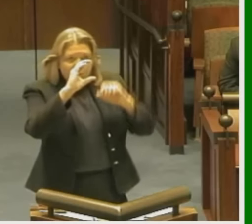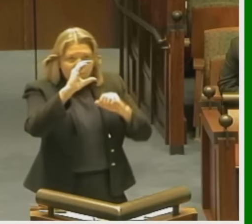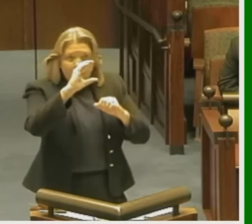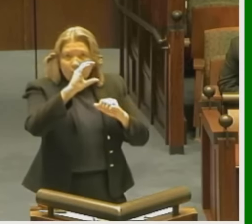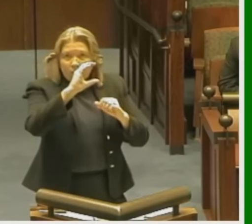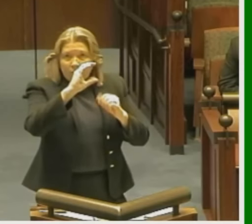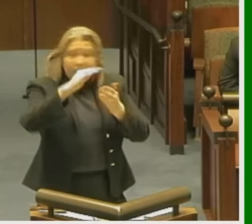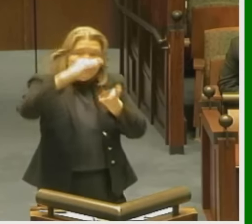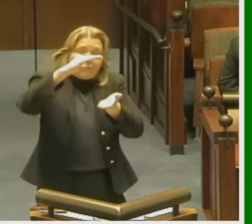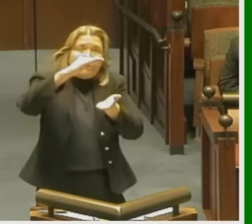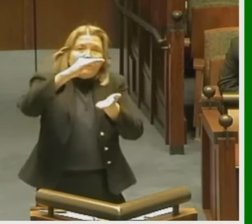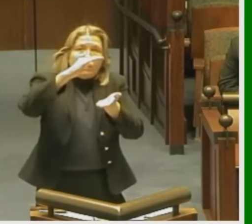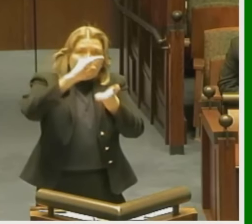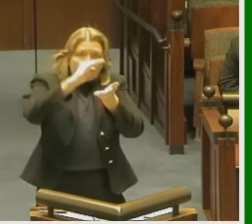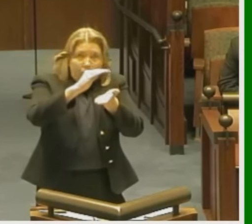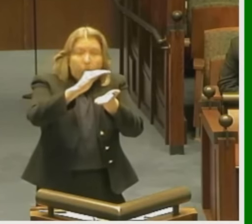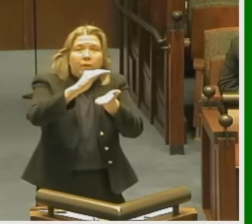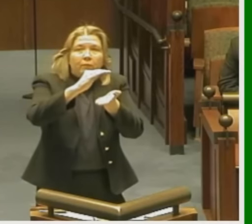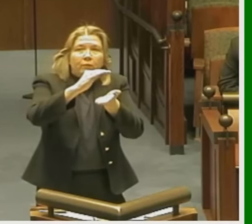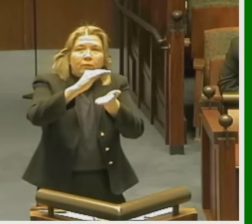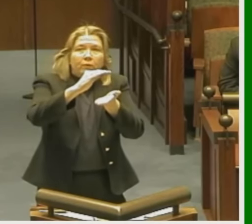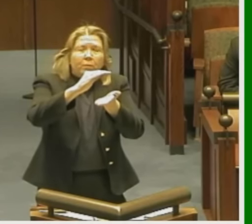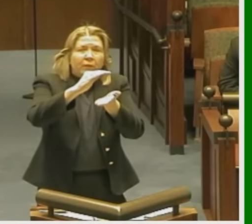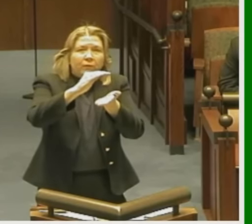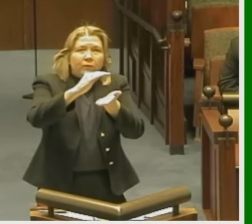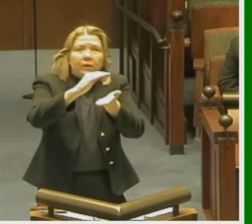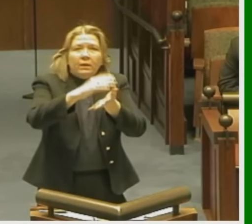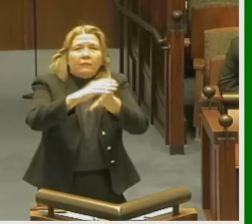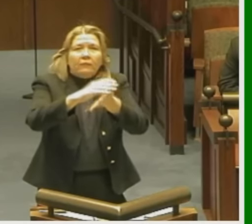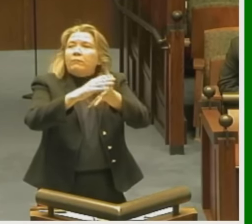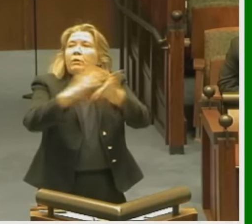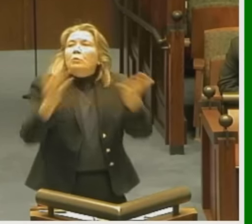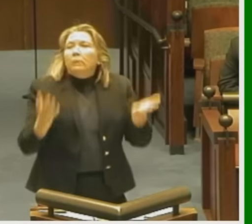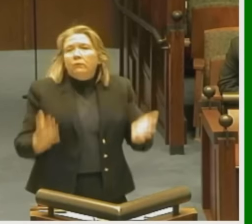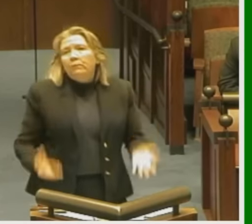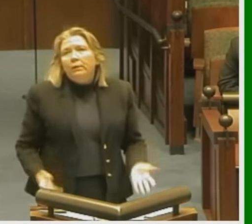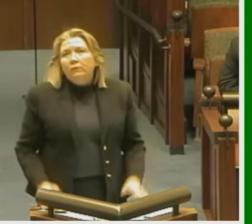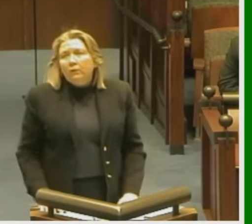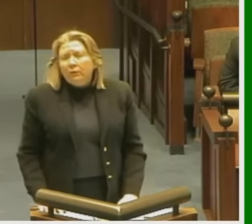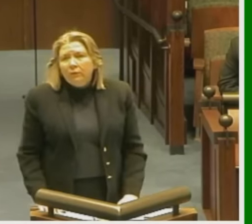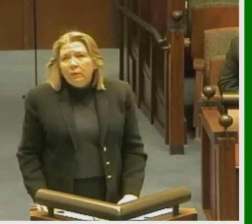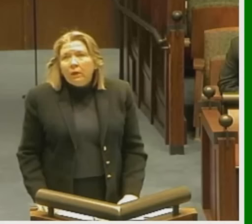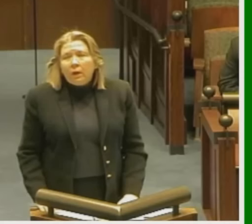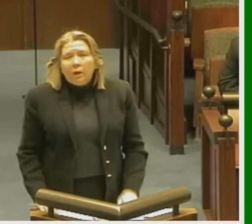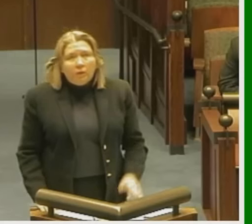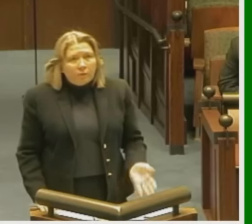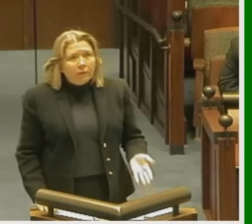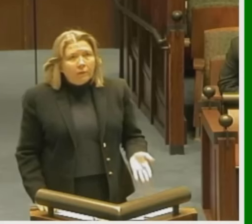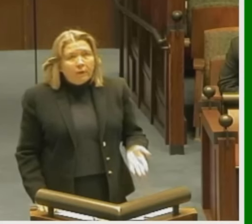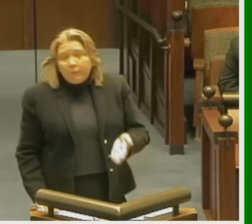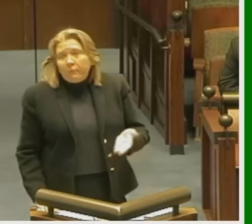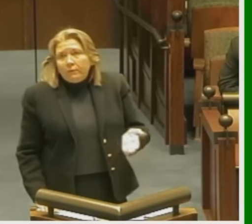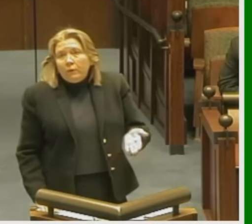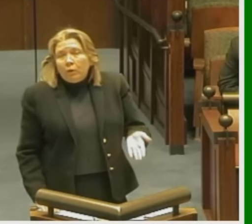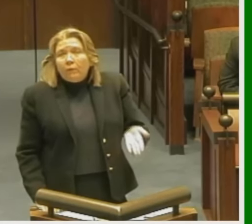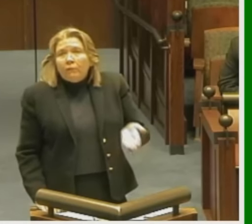Title 43. It's three volumes, but the two volumes that deal with pensions, it's a voluminous amount of laws governing laws